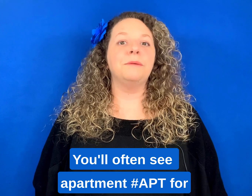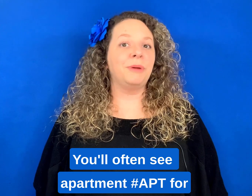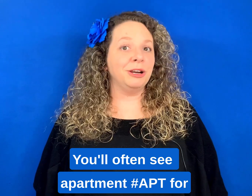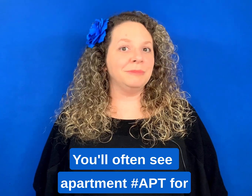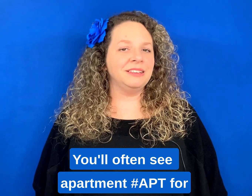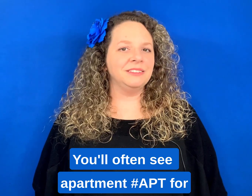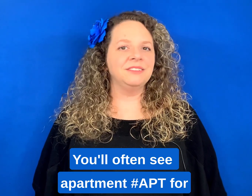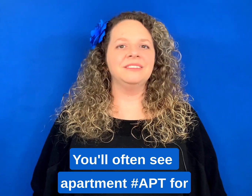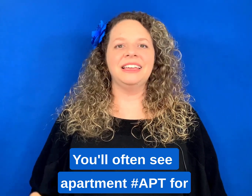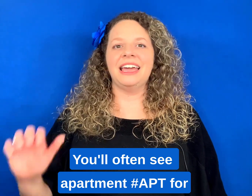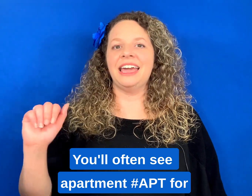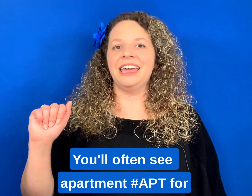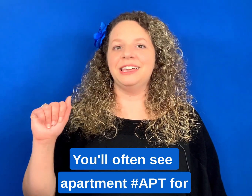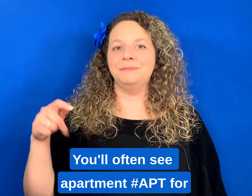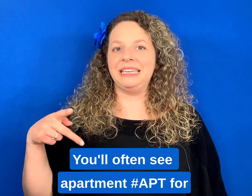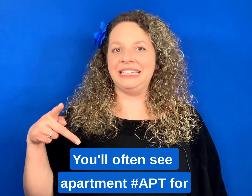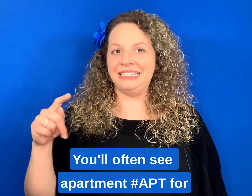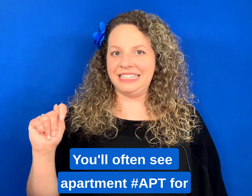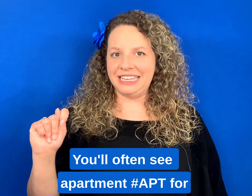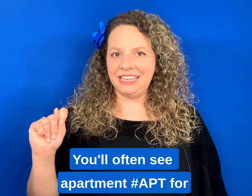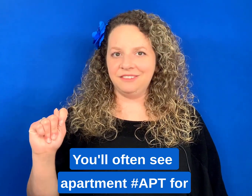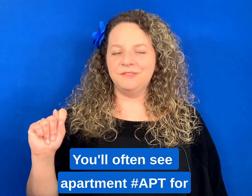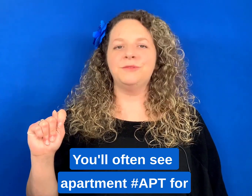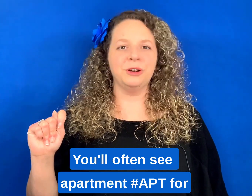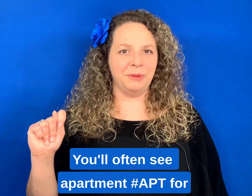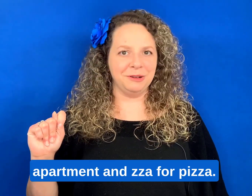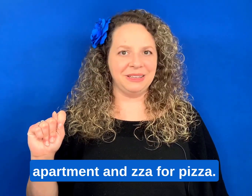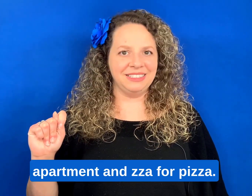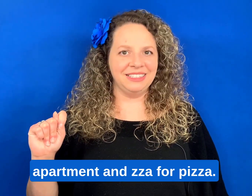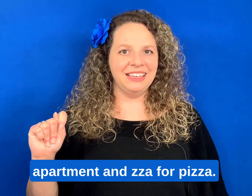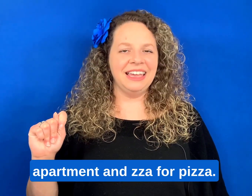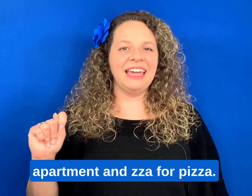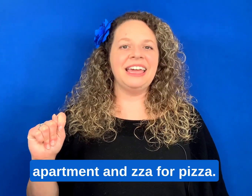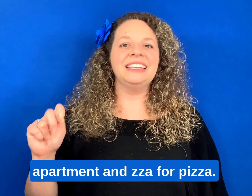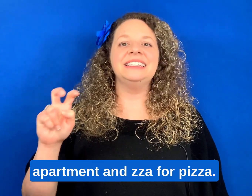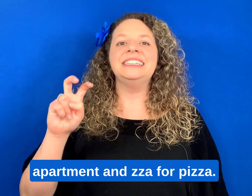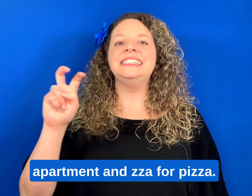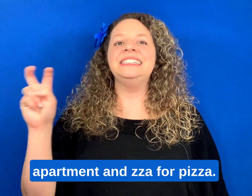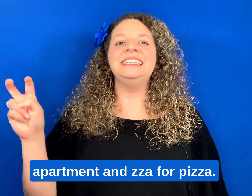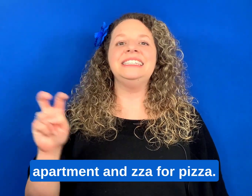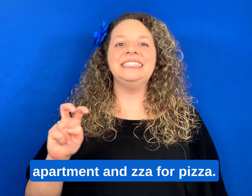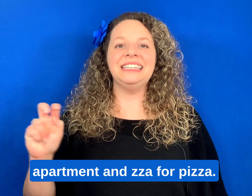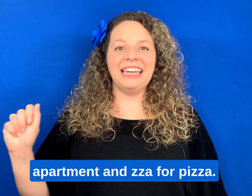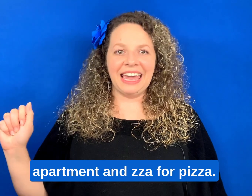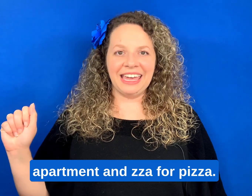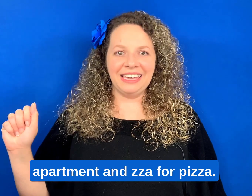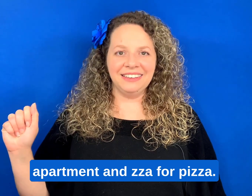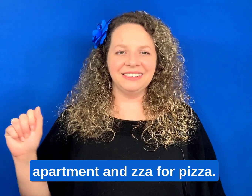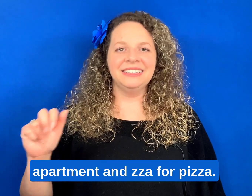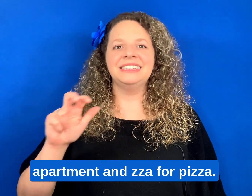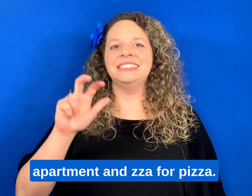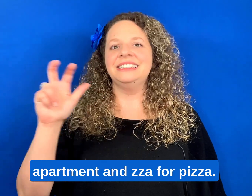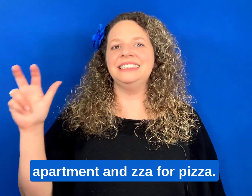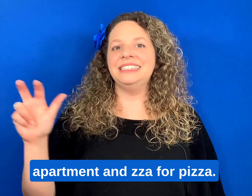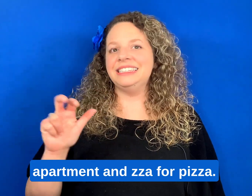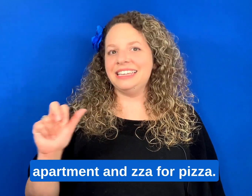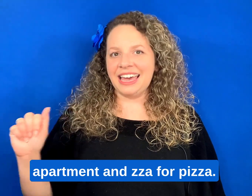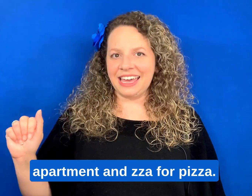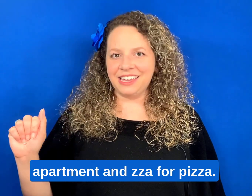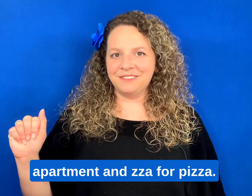apartment, A-P-T for apartment, and Z-Z-A, Z-Z-A